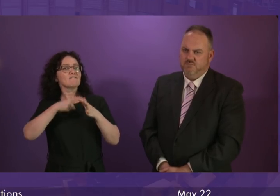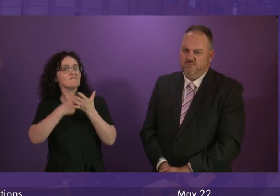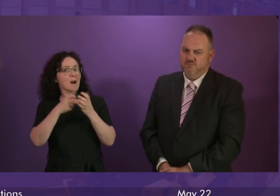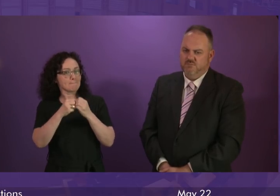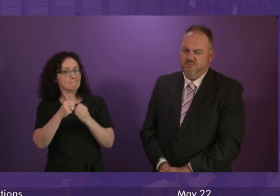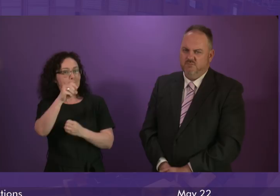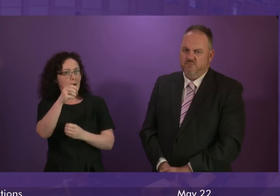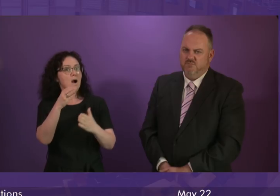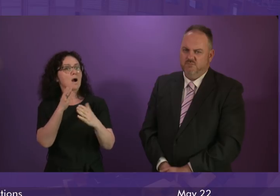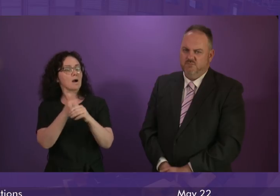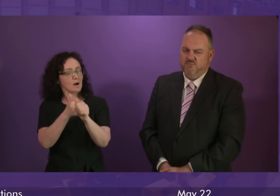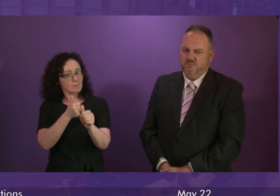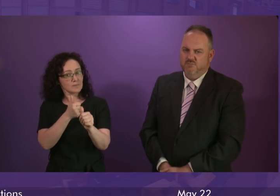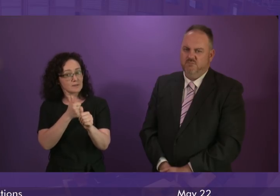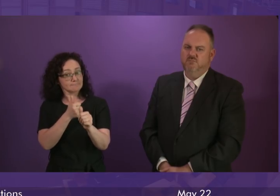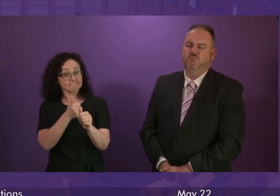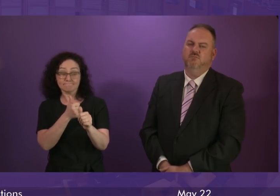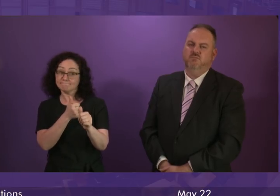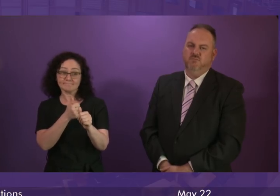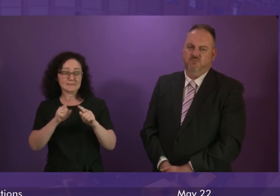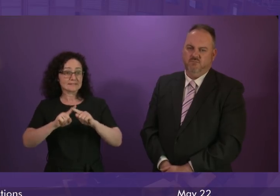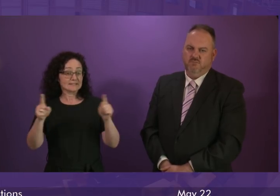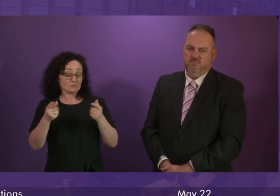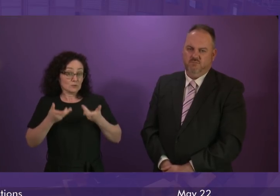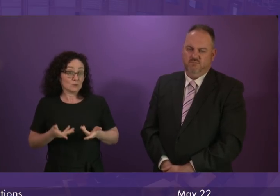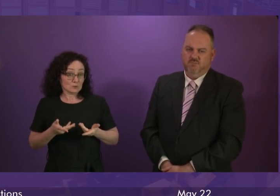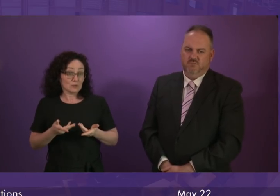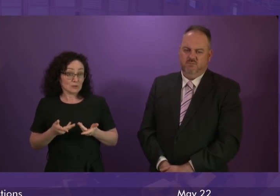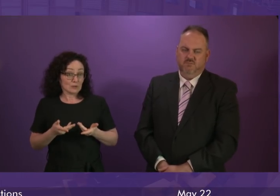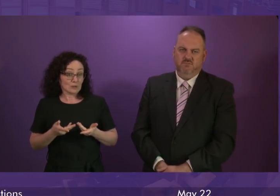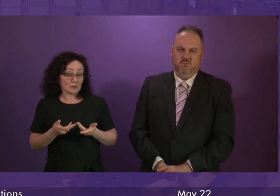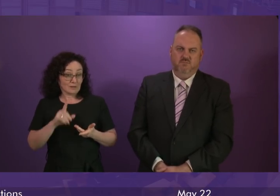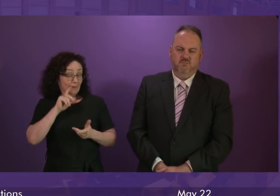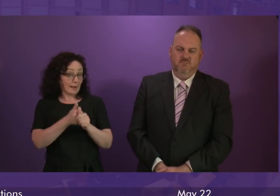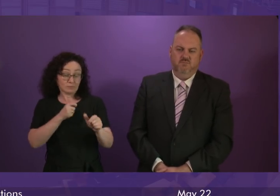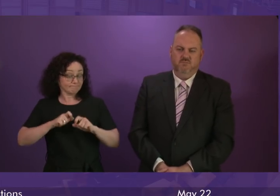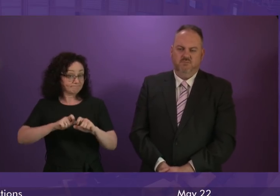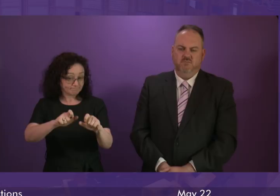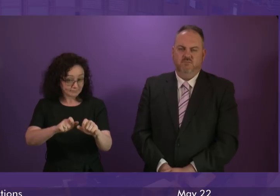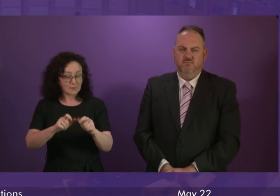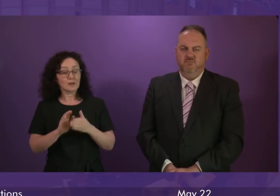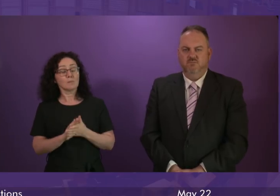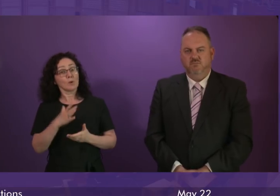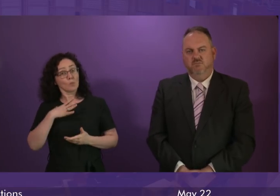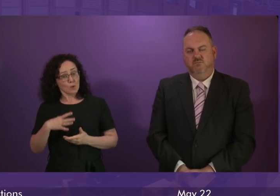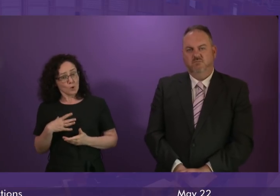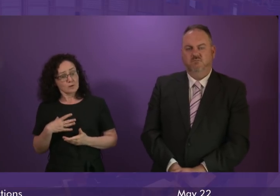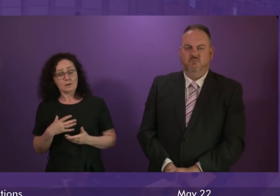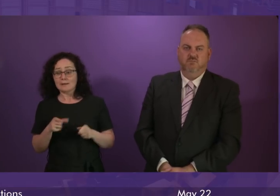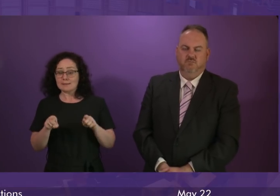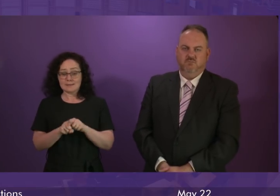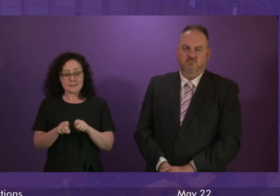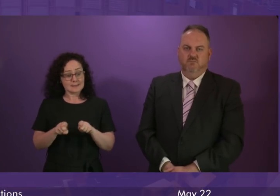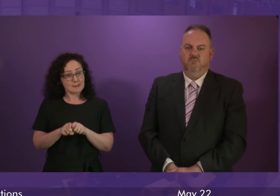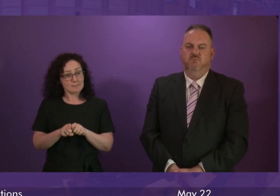BIFAB. Not only do we want to see it succeed for all the reasons Richard Leonard and others do, but we want to see it succeed on behalf of the